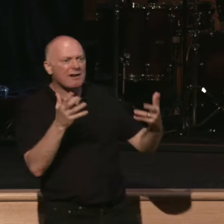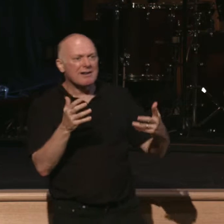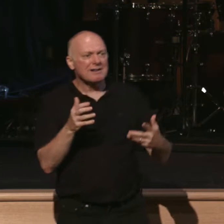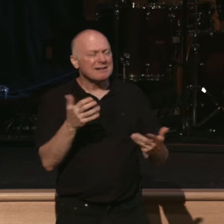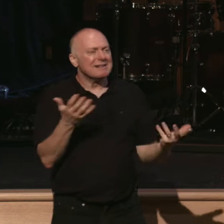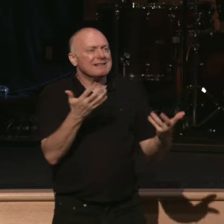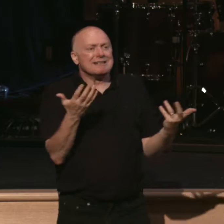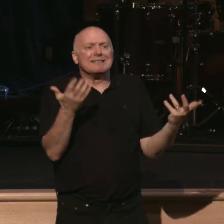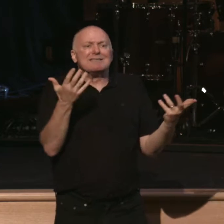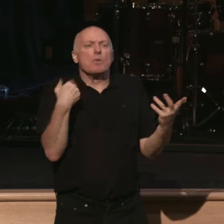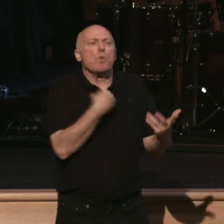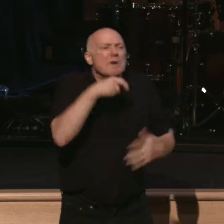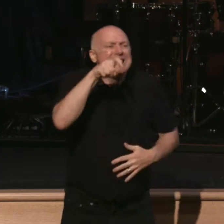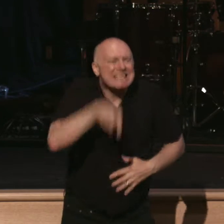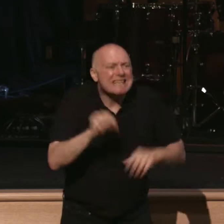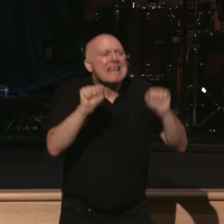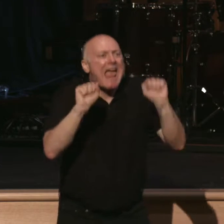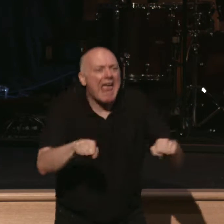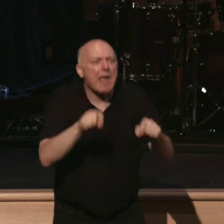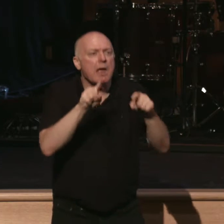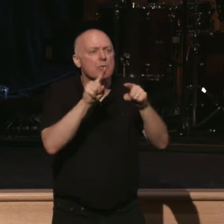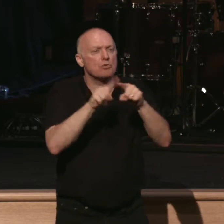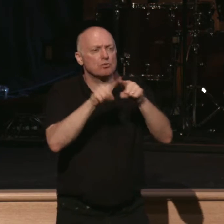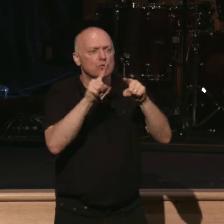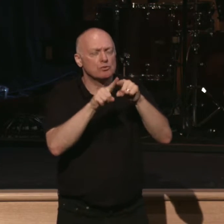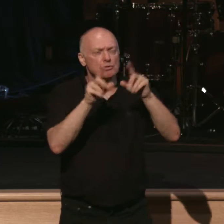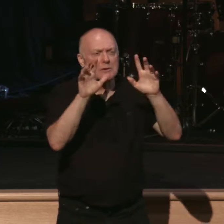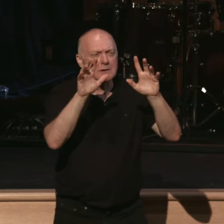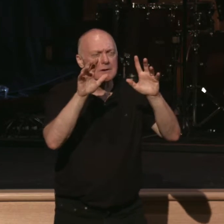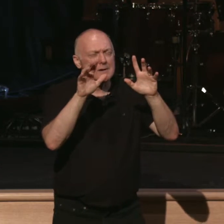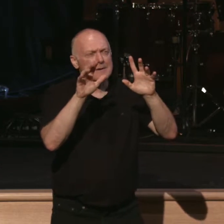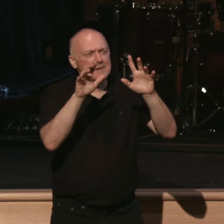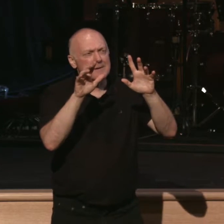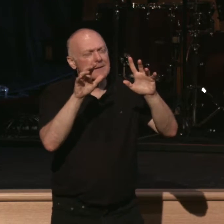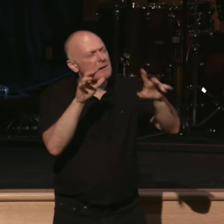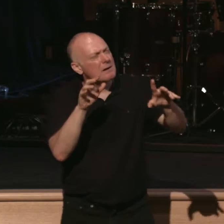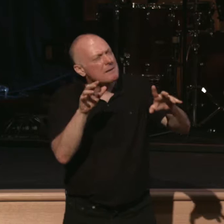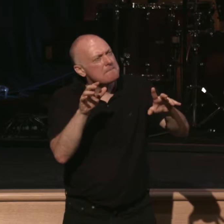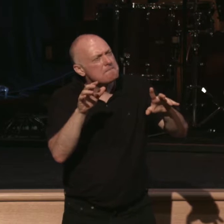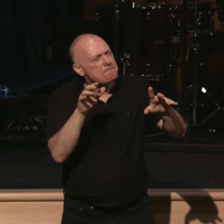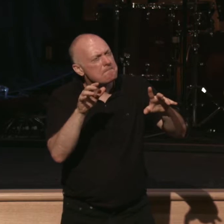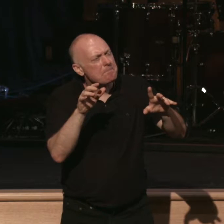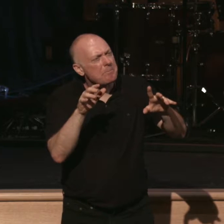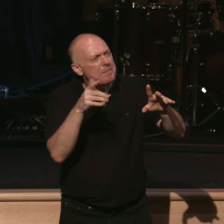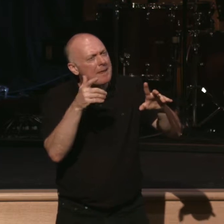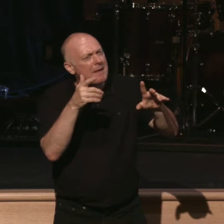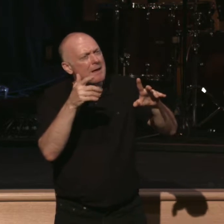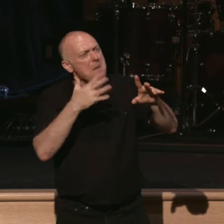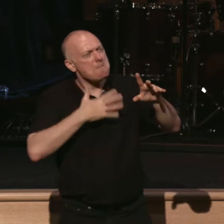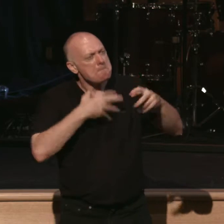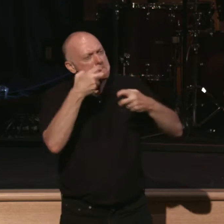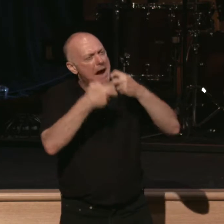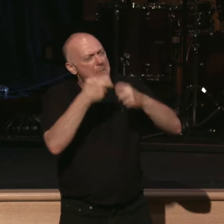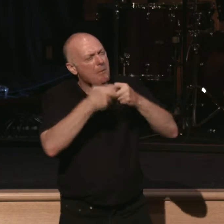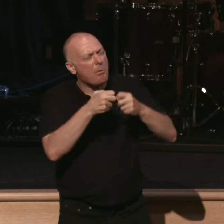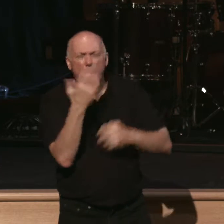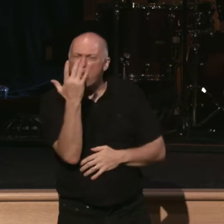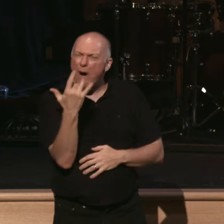We need to be able to work our way down. And say okay. Well. This is my problem. Why do I have this anger